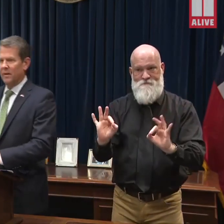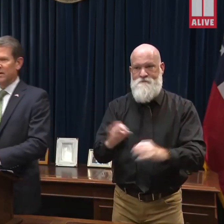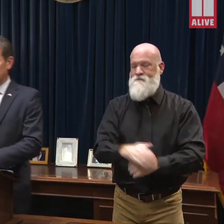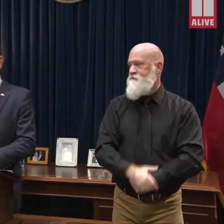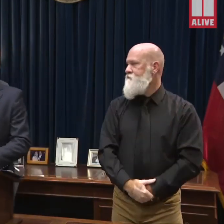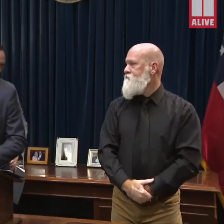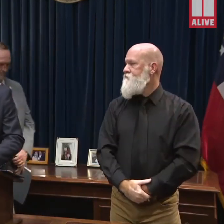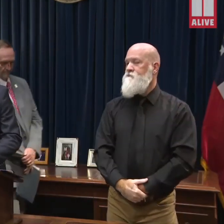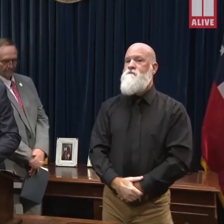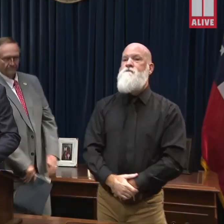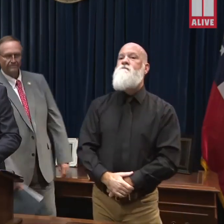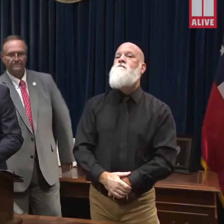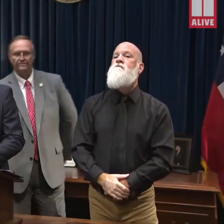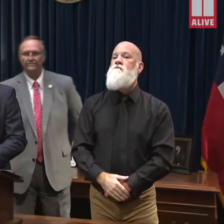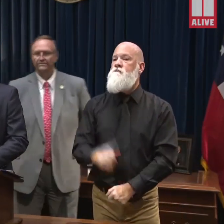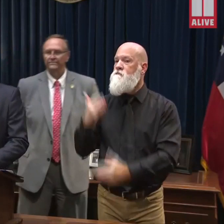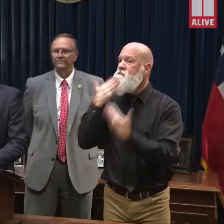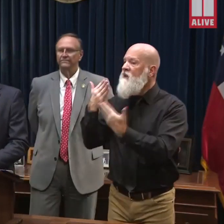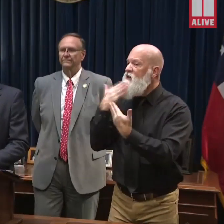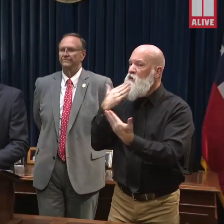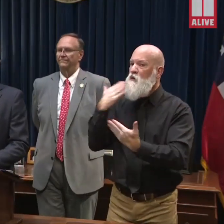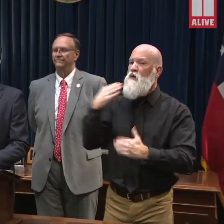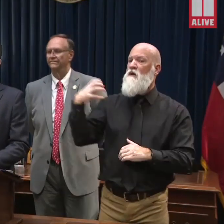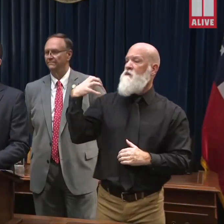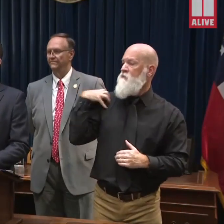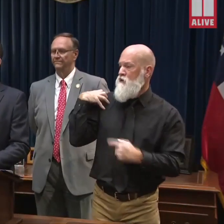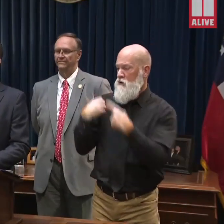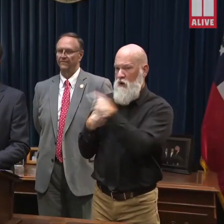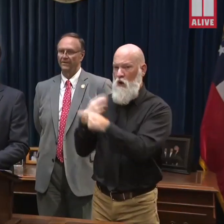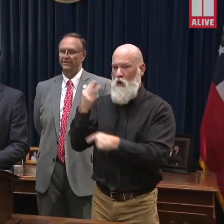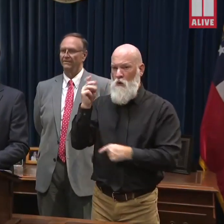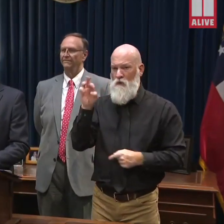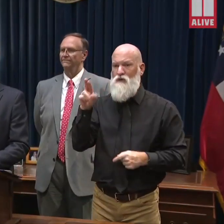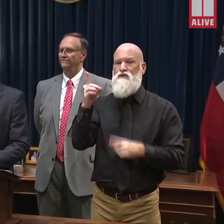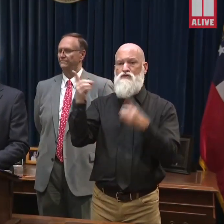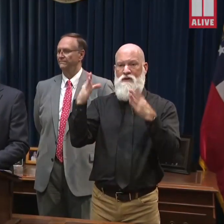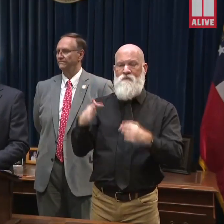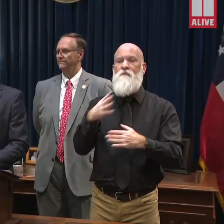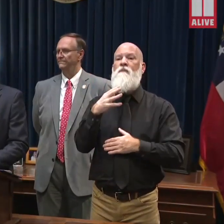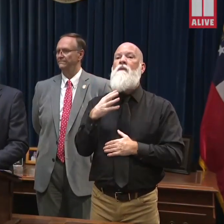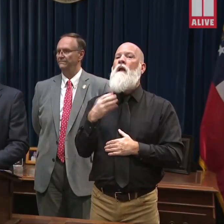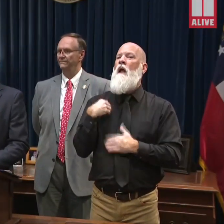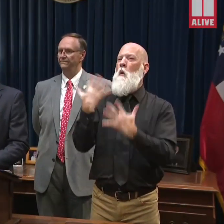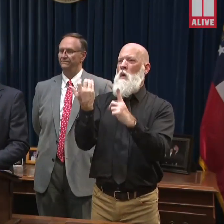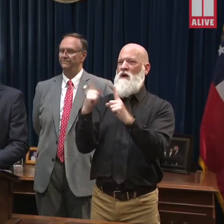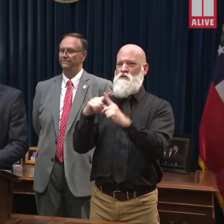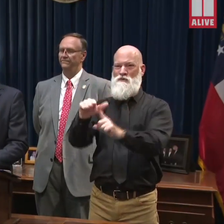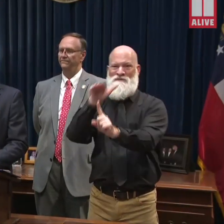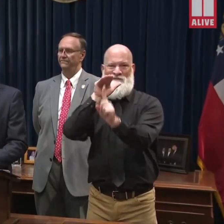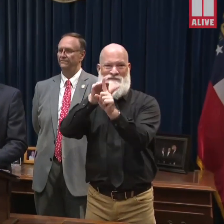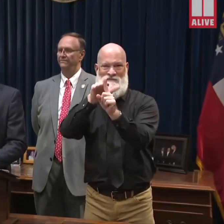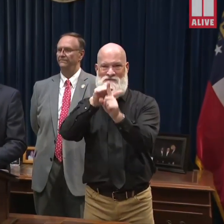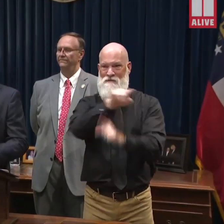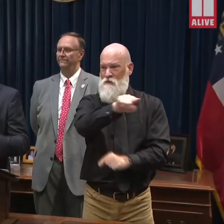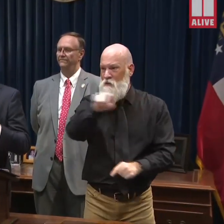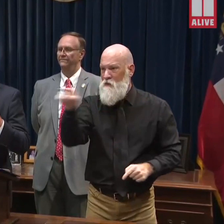All right. Thank you, Commissioner and Homer. I just want to continue again to urge everyone to use extreme